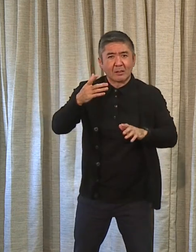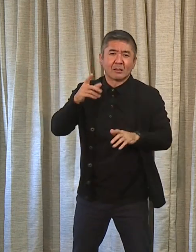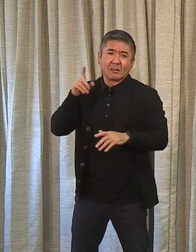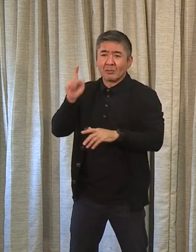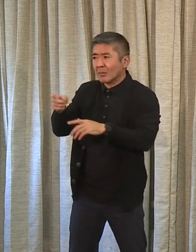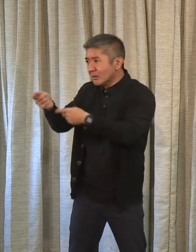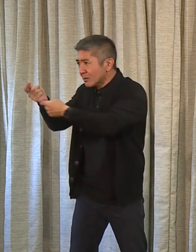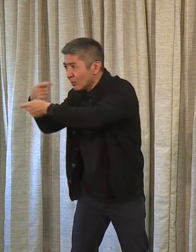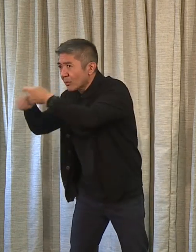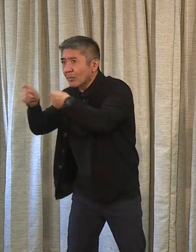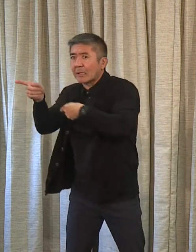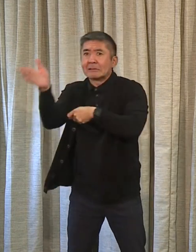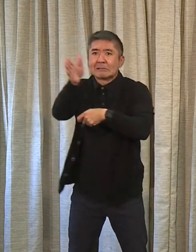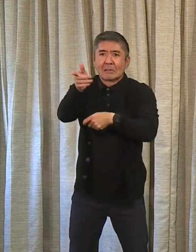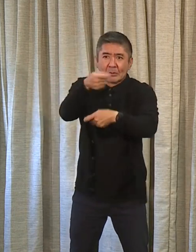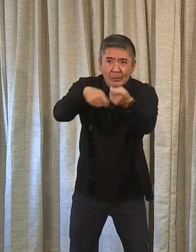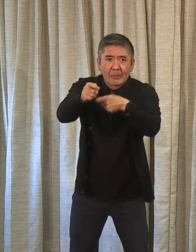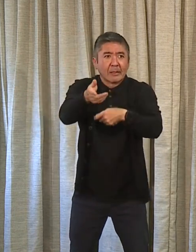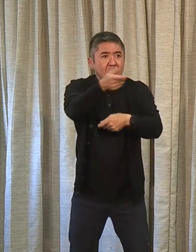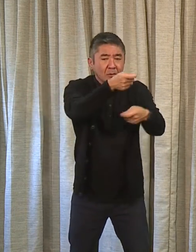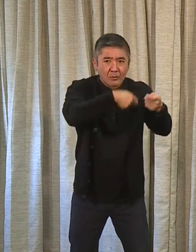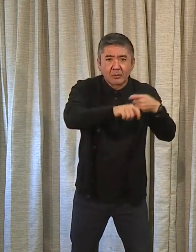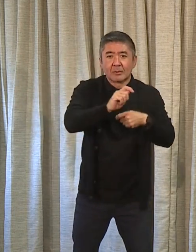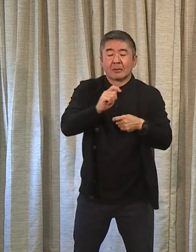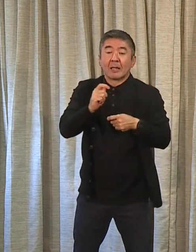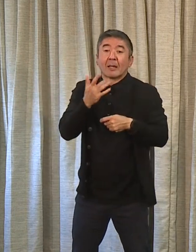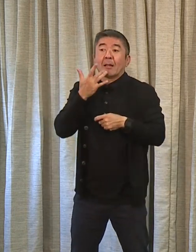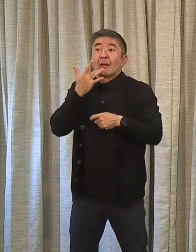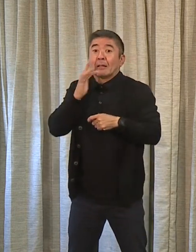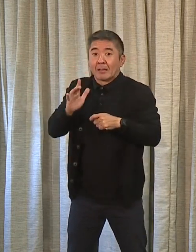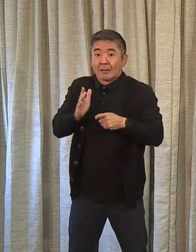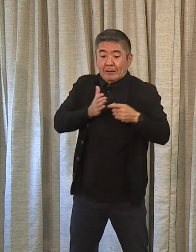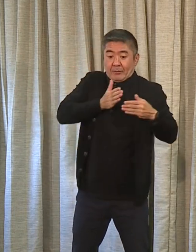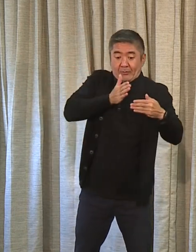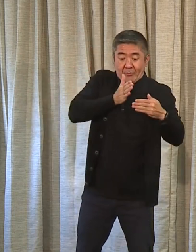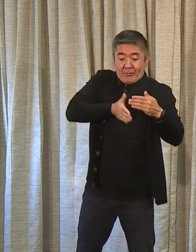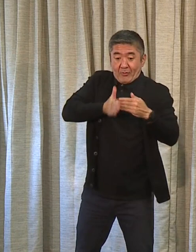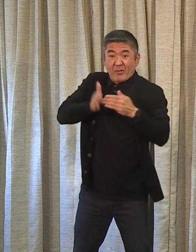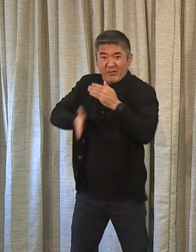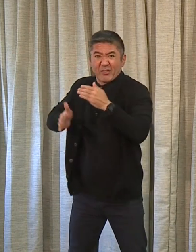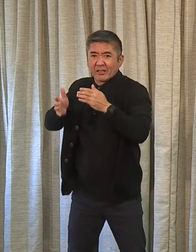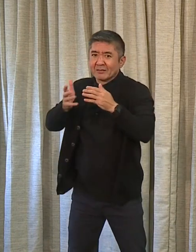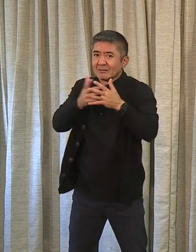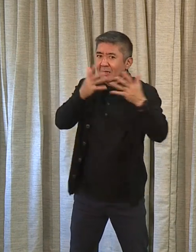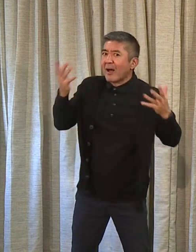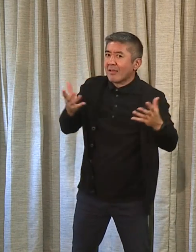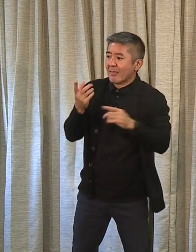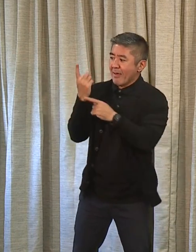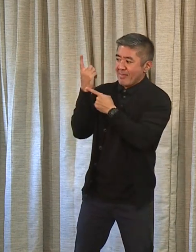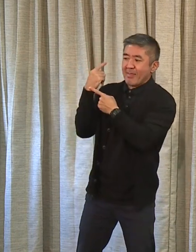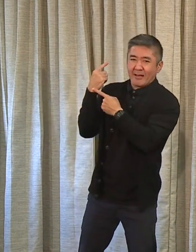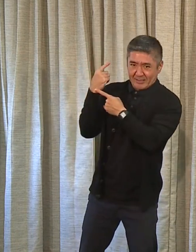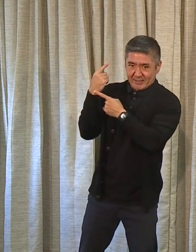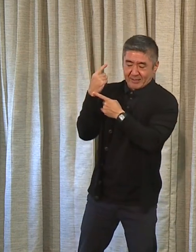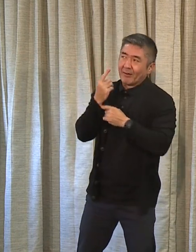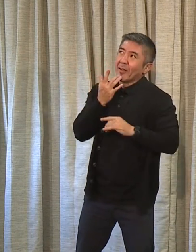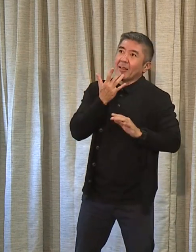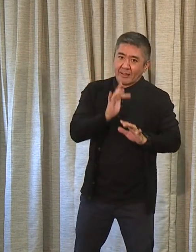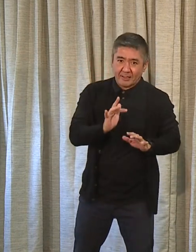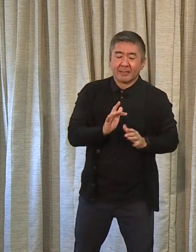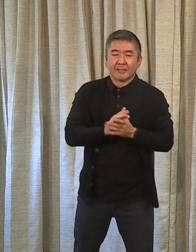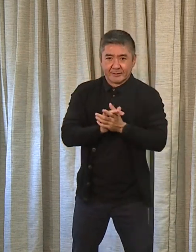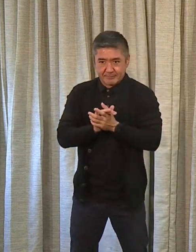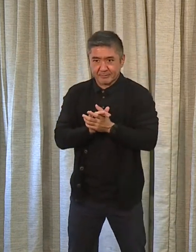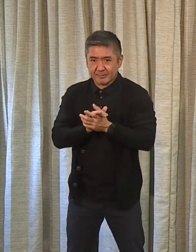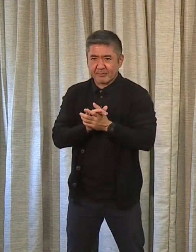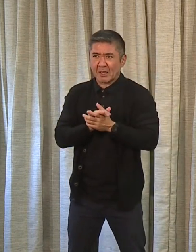And we're lucky to have completed a major replacement of our radio system last year. It's about